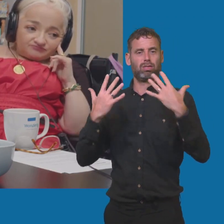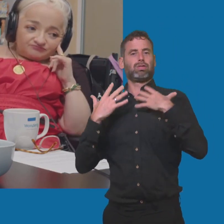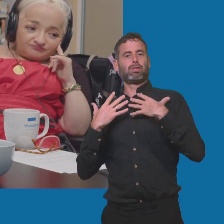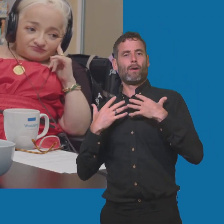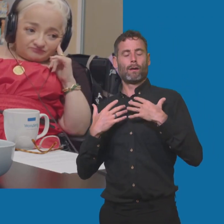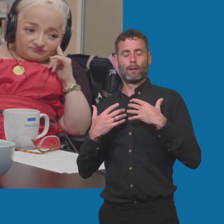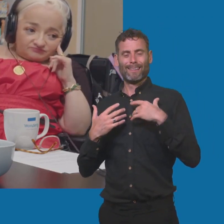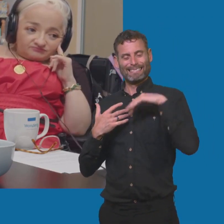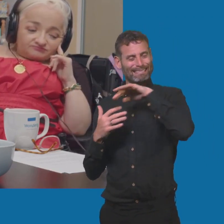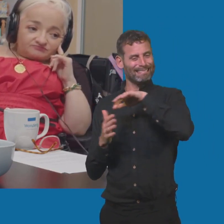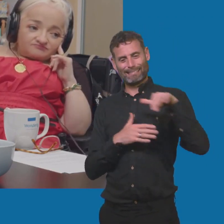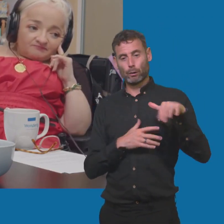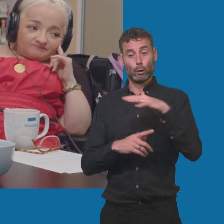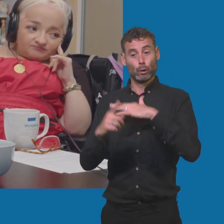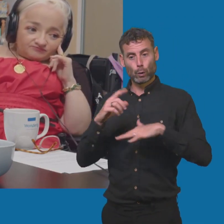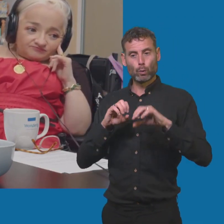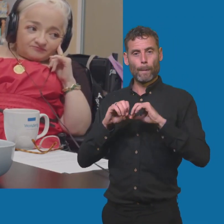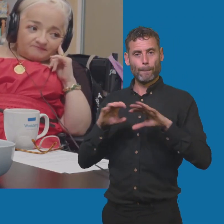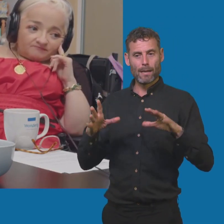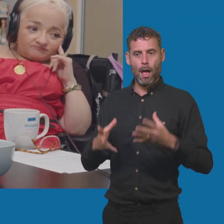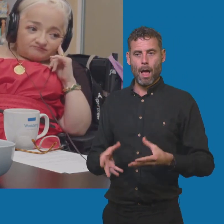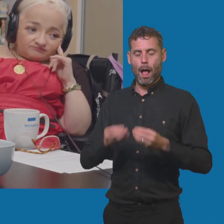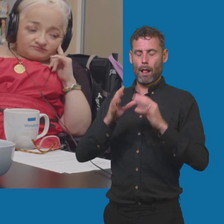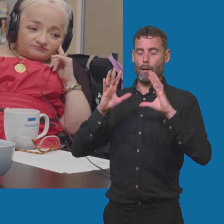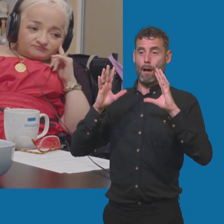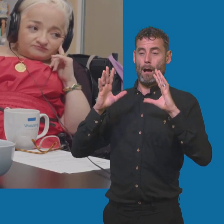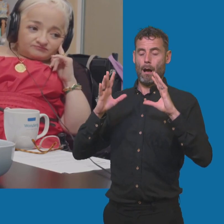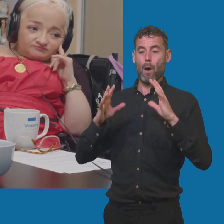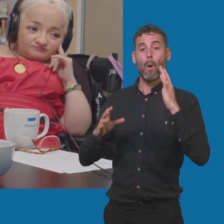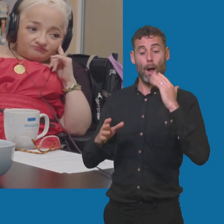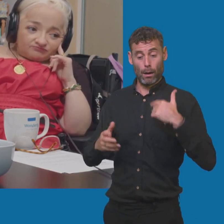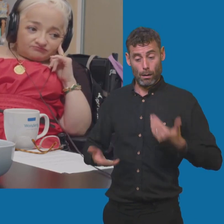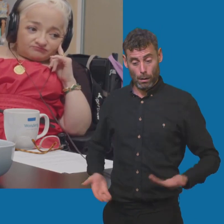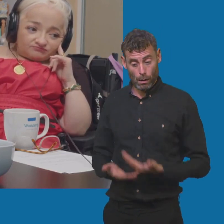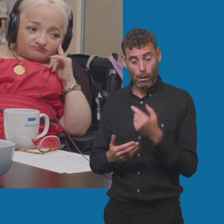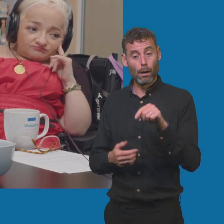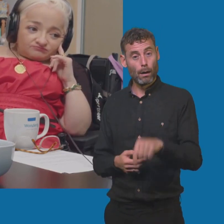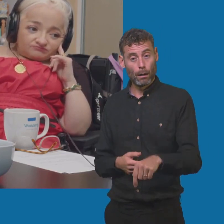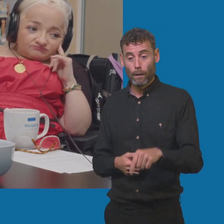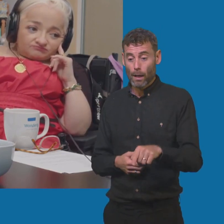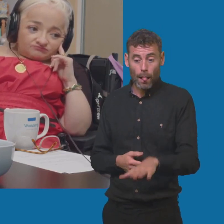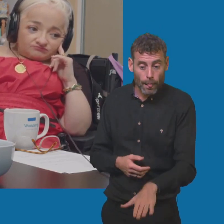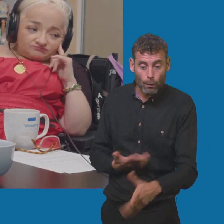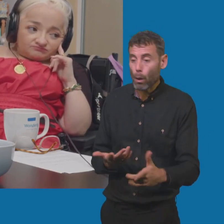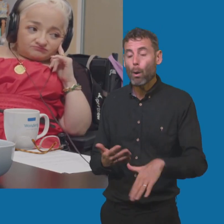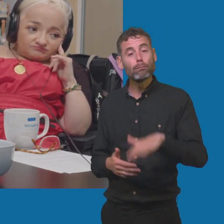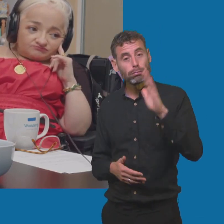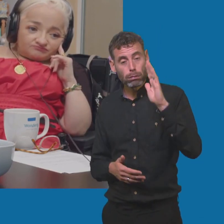for social media. I'm so thankful that when I have a child, if whether they're little or not, they're going to be educated on